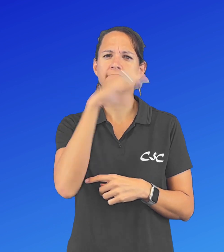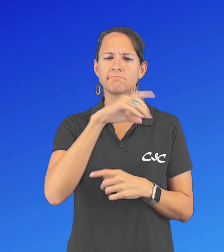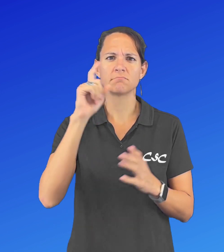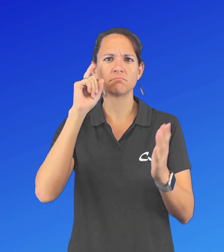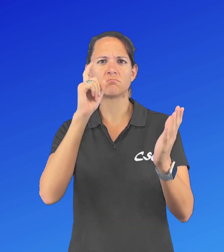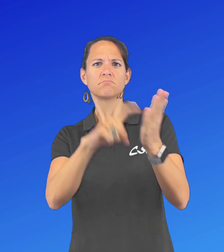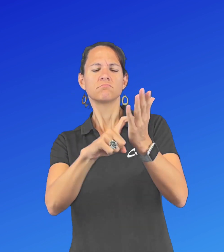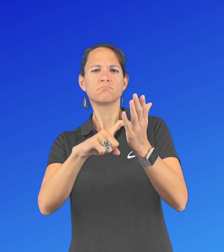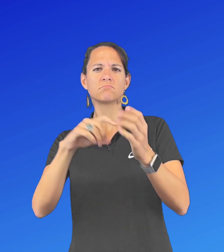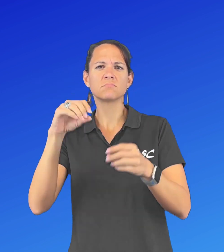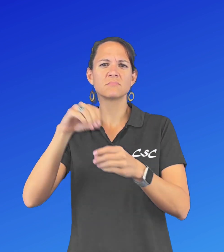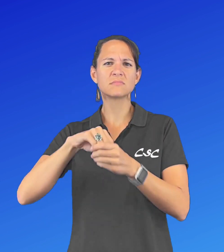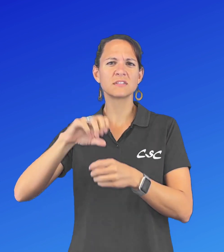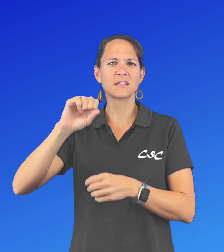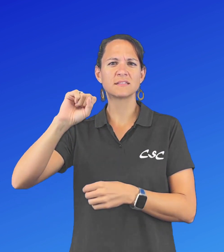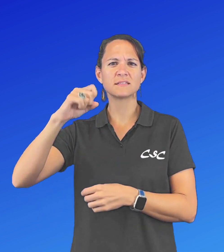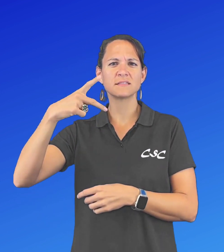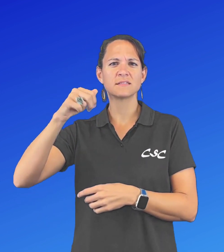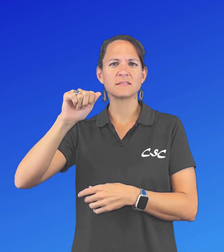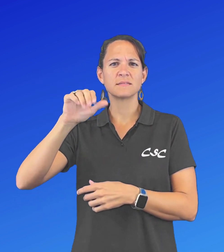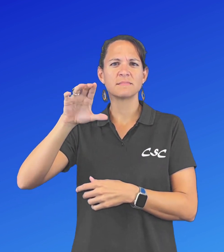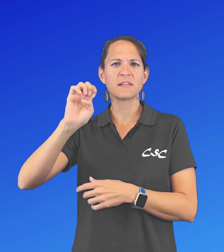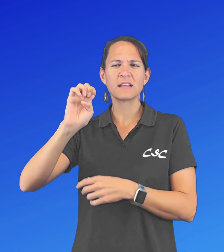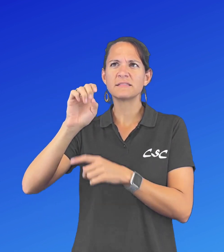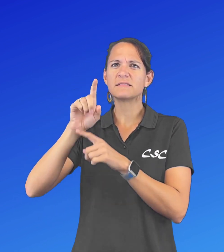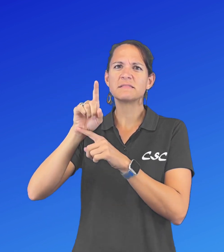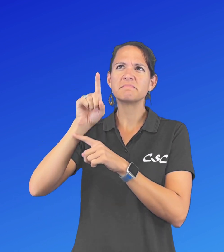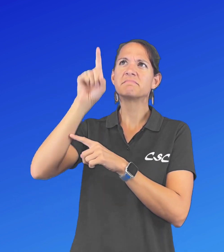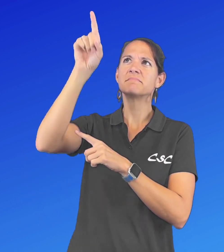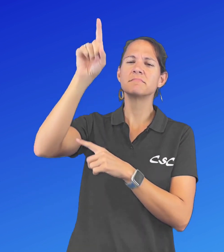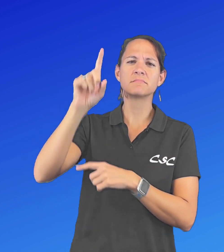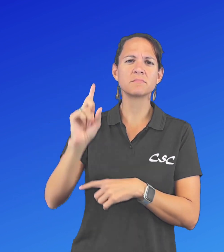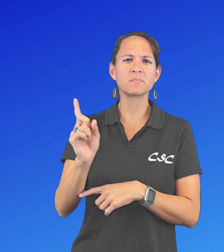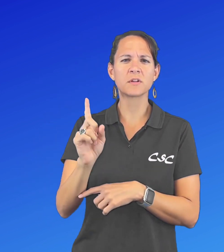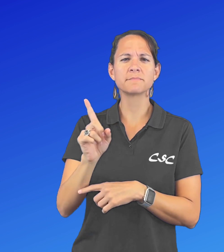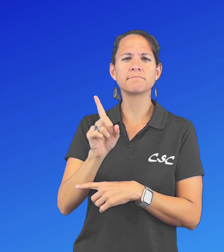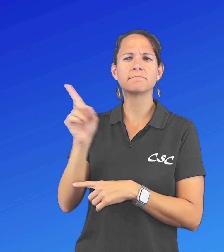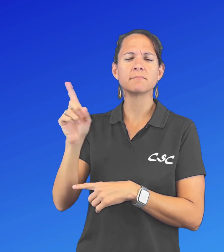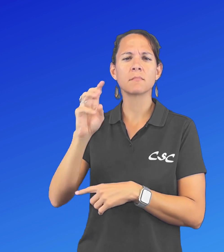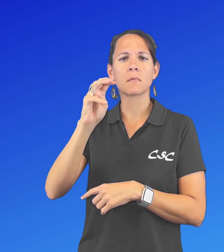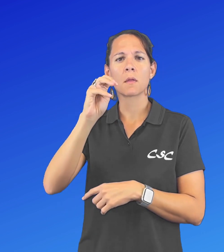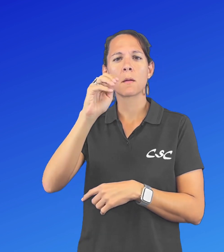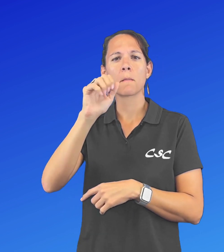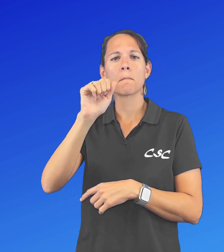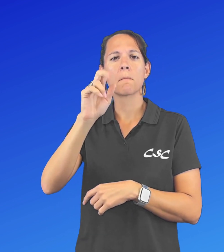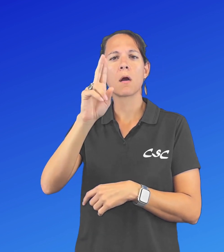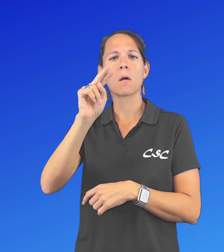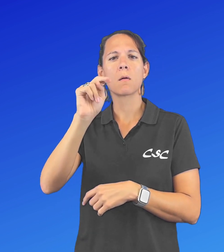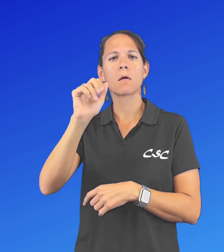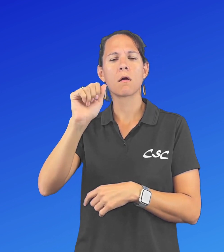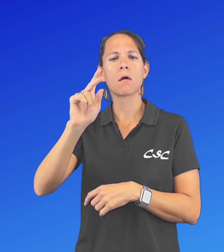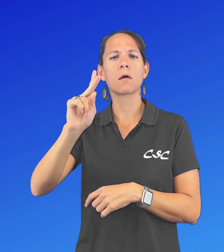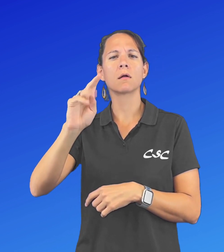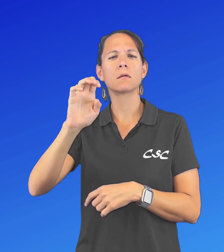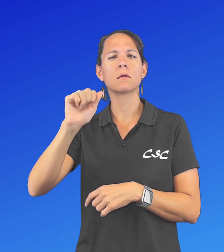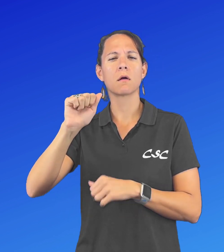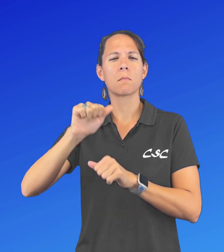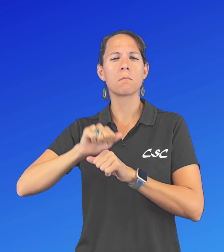features a strange object way up in space. The